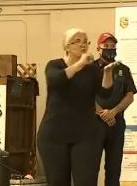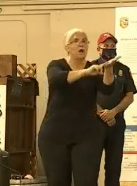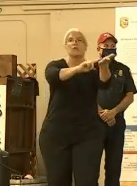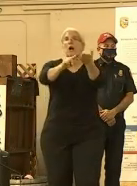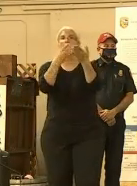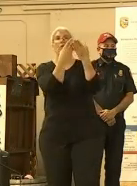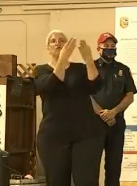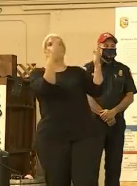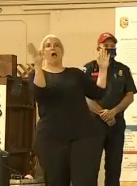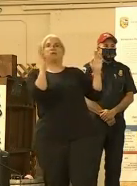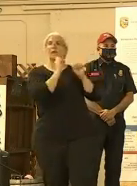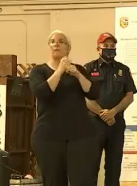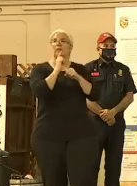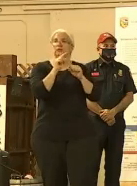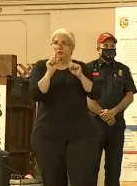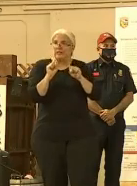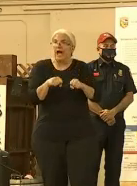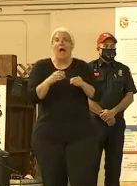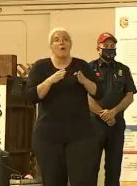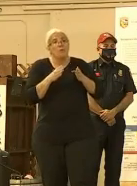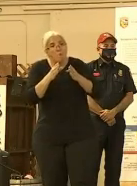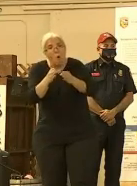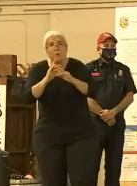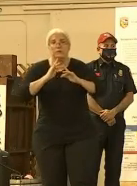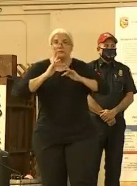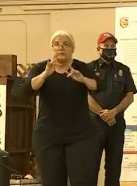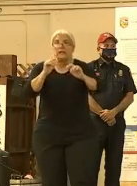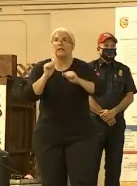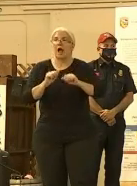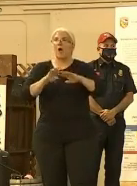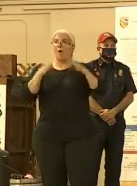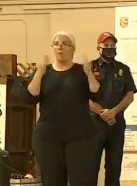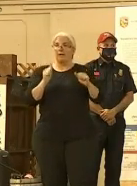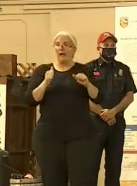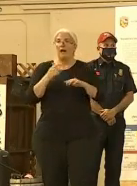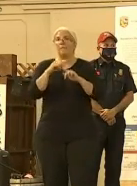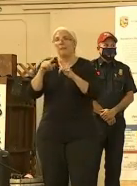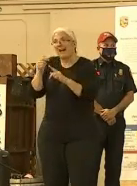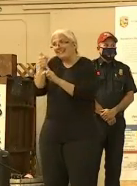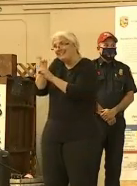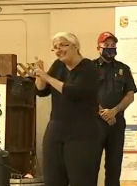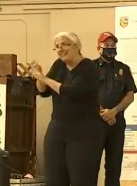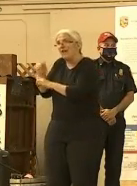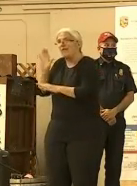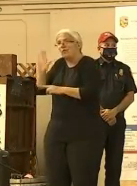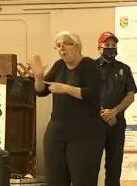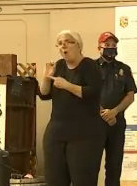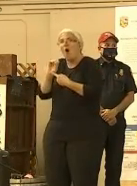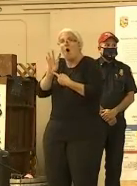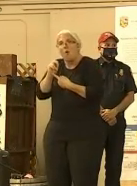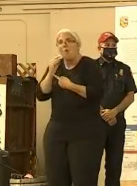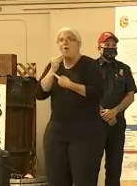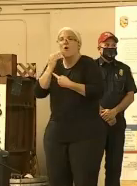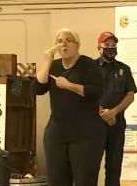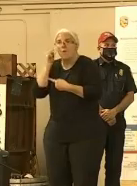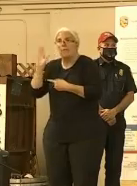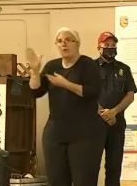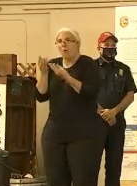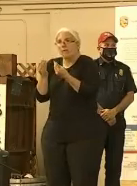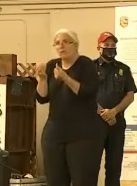everybody to just check your homes, check your property, and make sure it's safe to reenter your home.